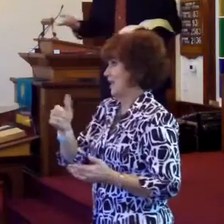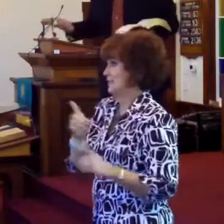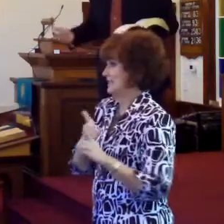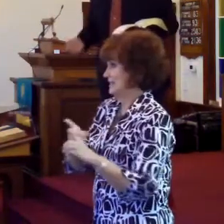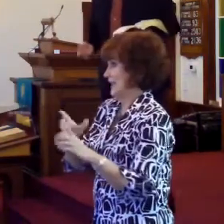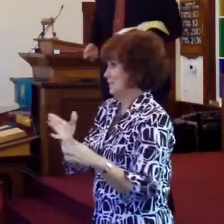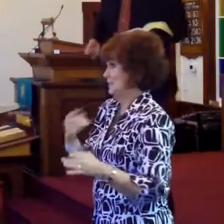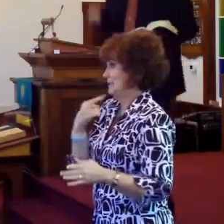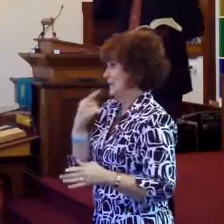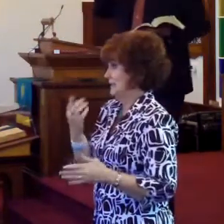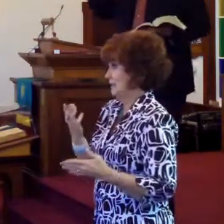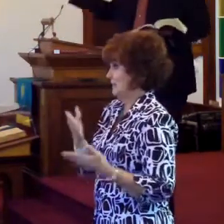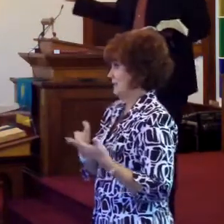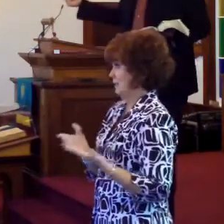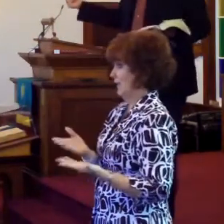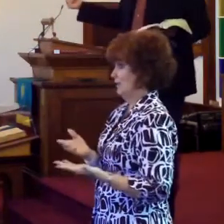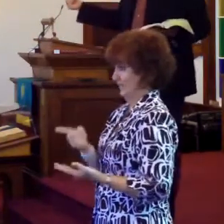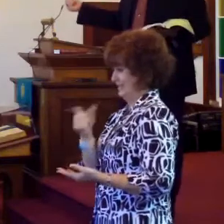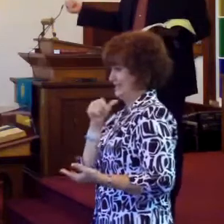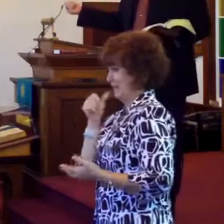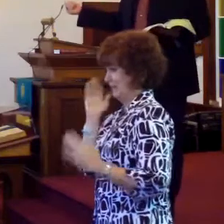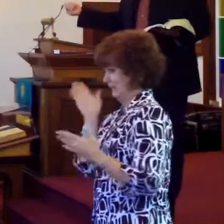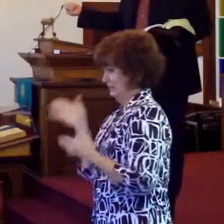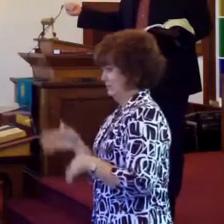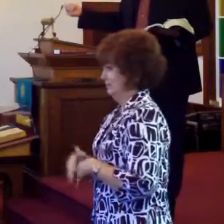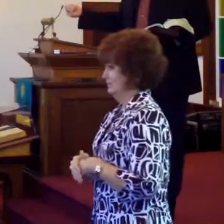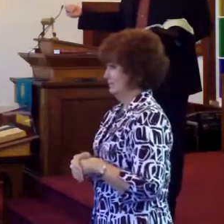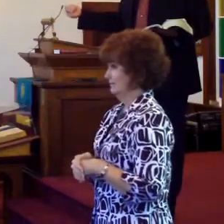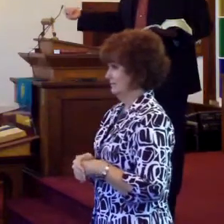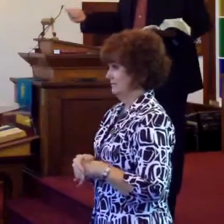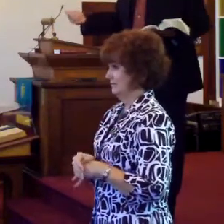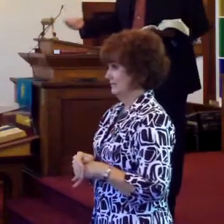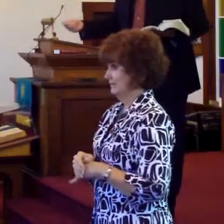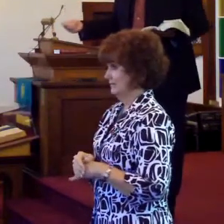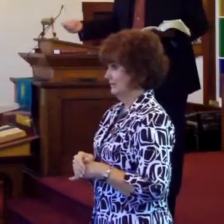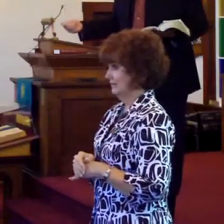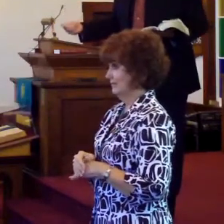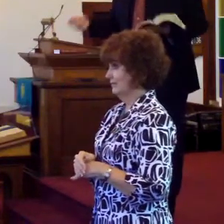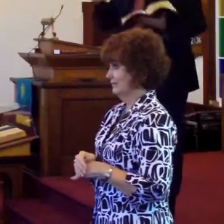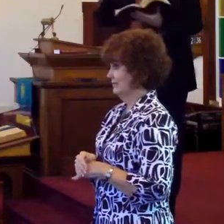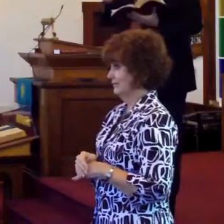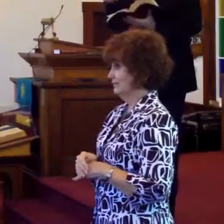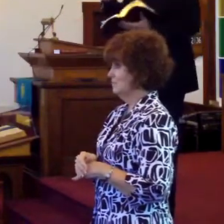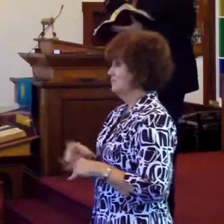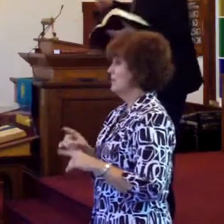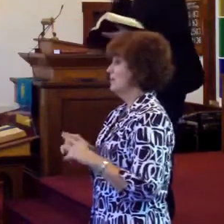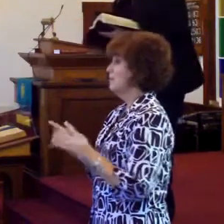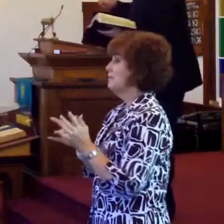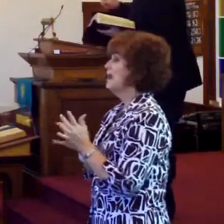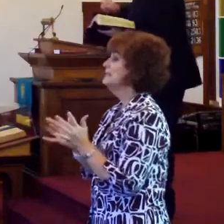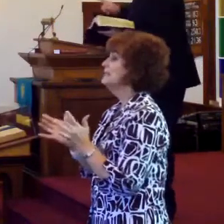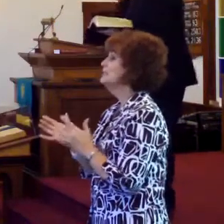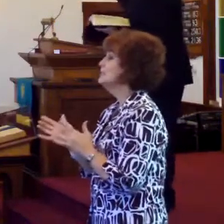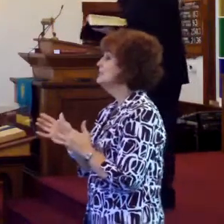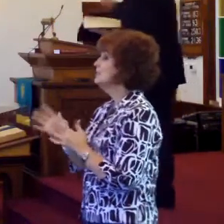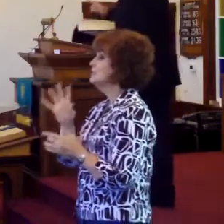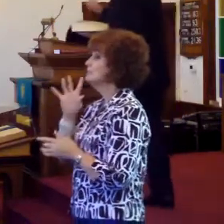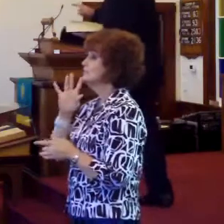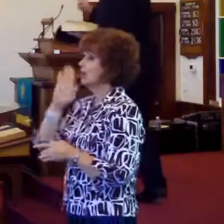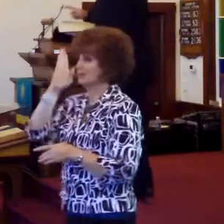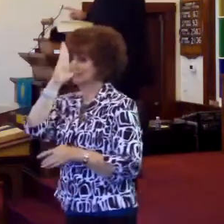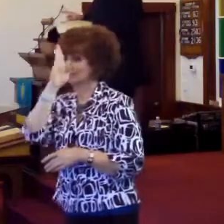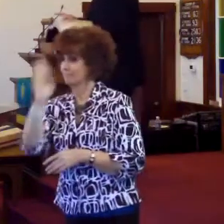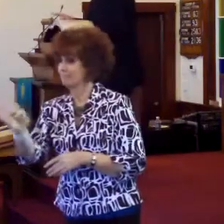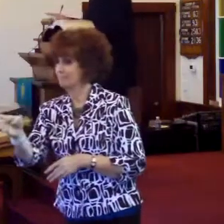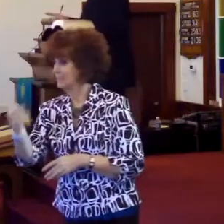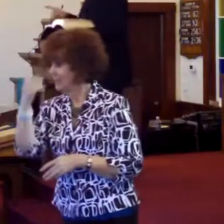or not, but I'm sure there's someone who's like, he wasn't listening. He must not have been listening. But Jesus addressed him because he